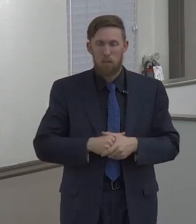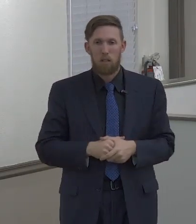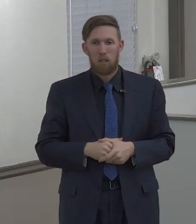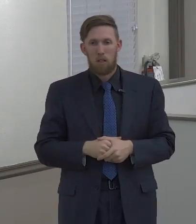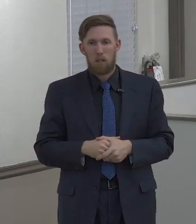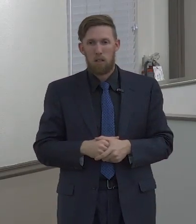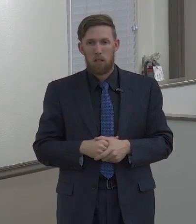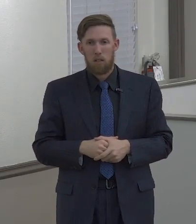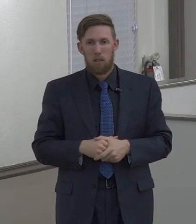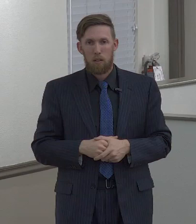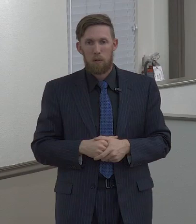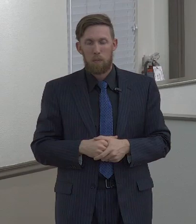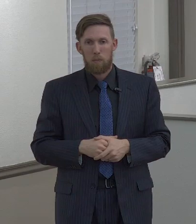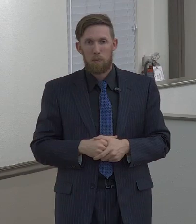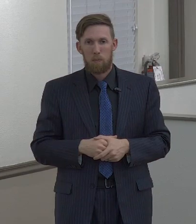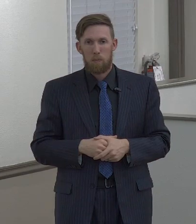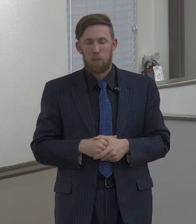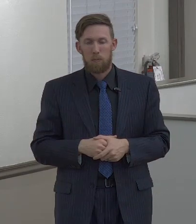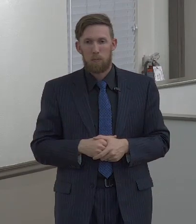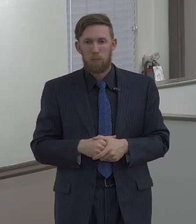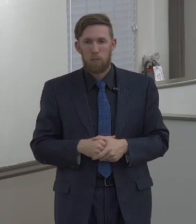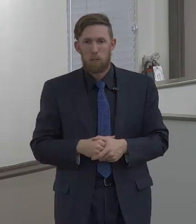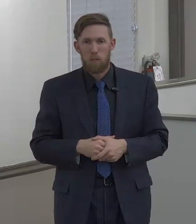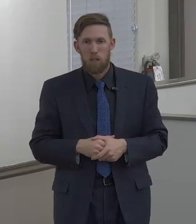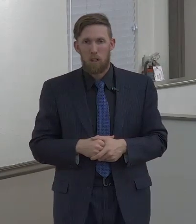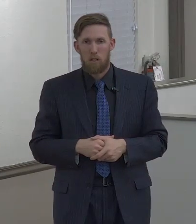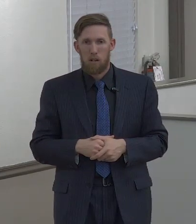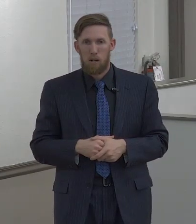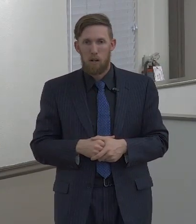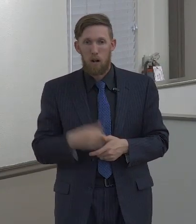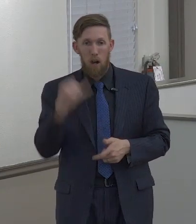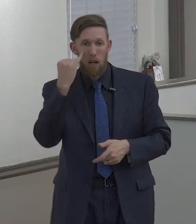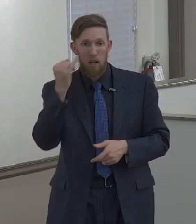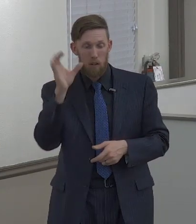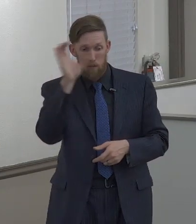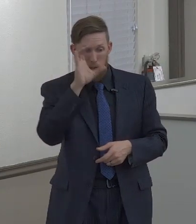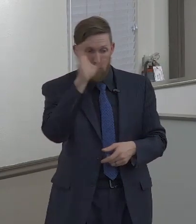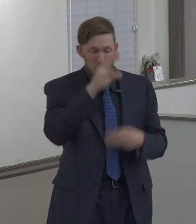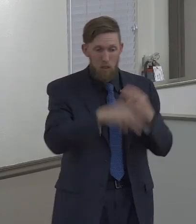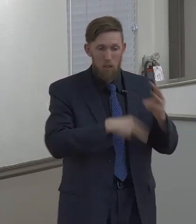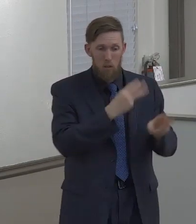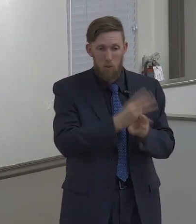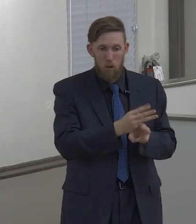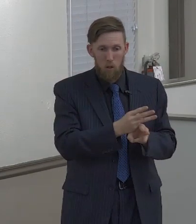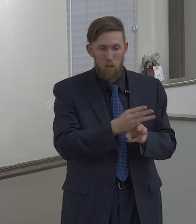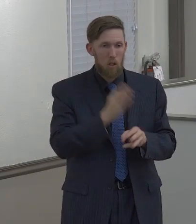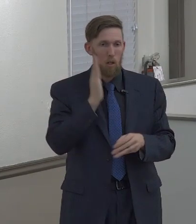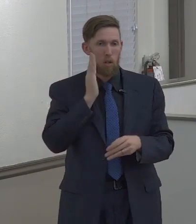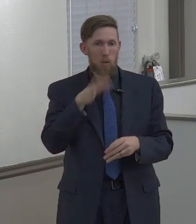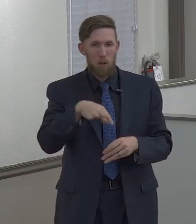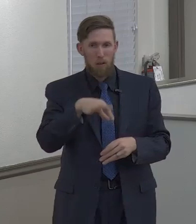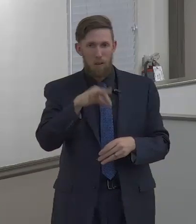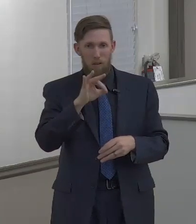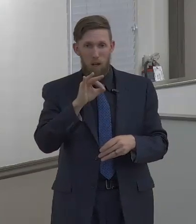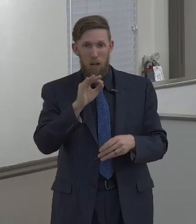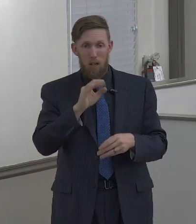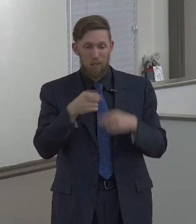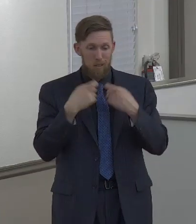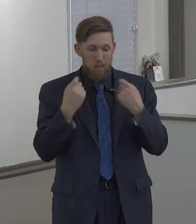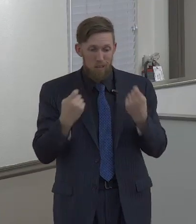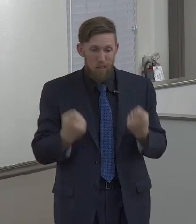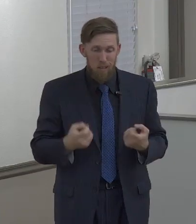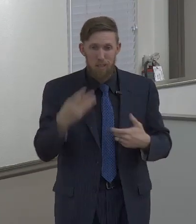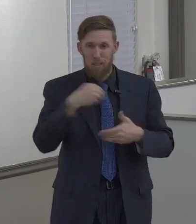these sins are part of your life, the old man will never die. You keep seeking the world, you're going to find yourself caught up